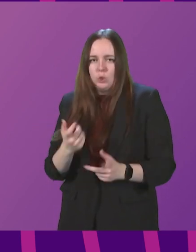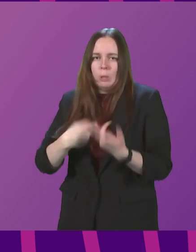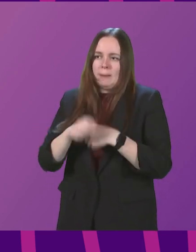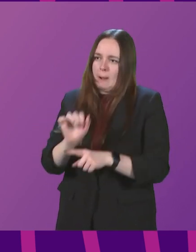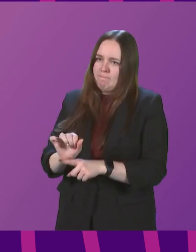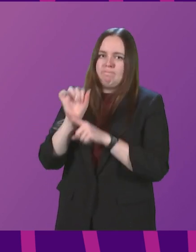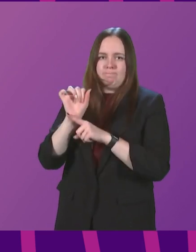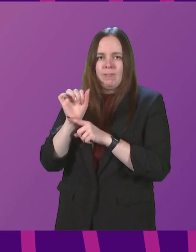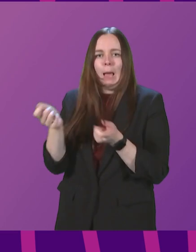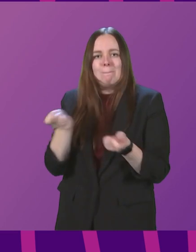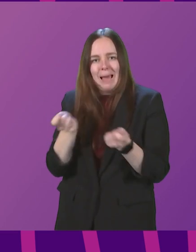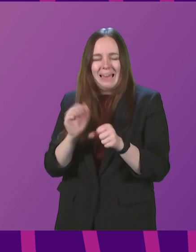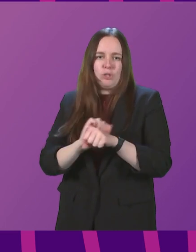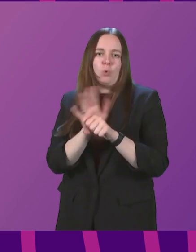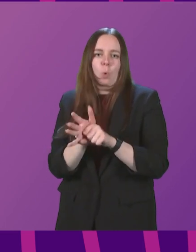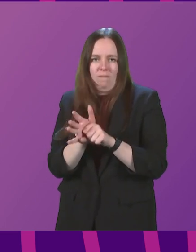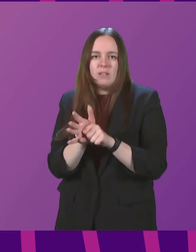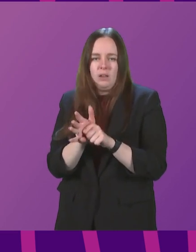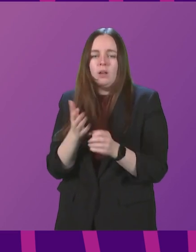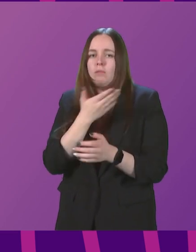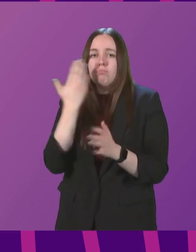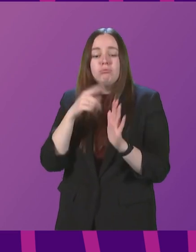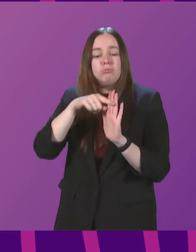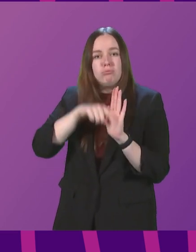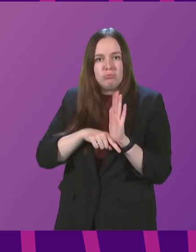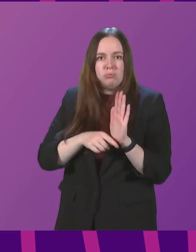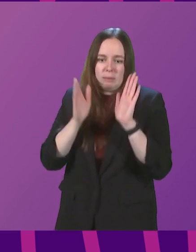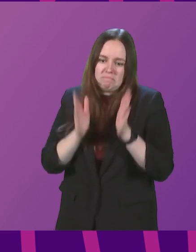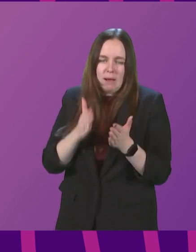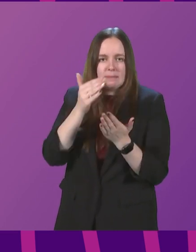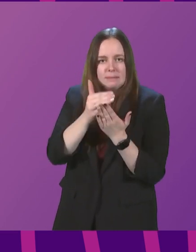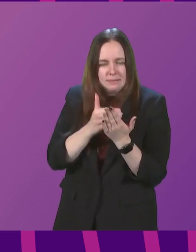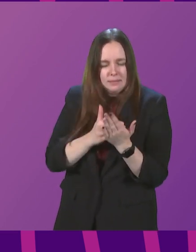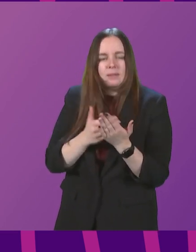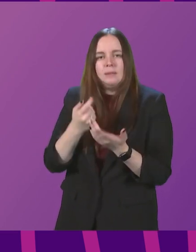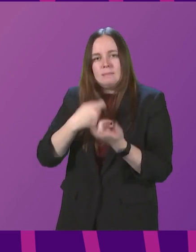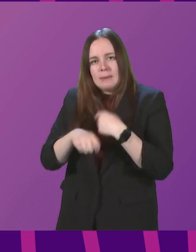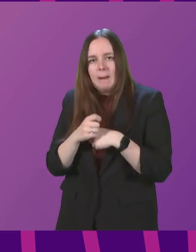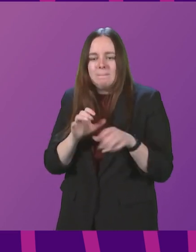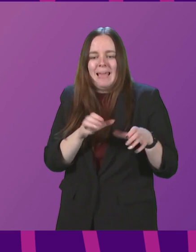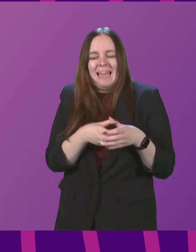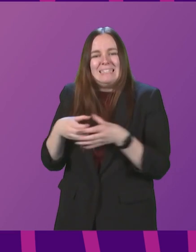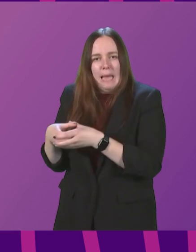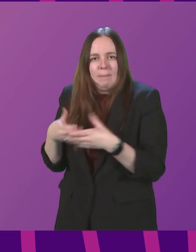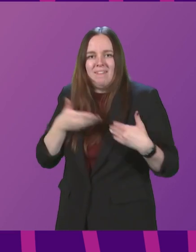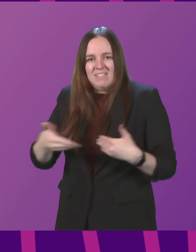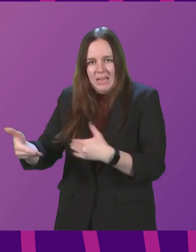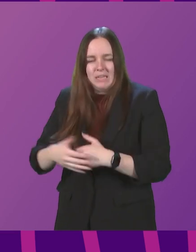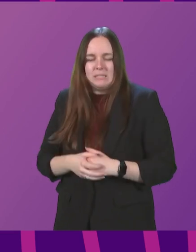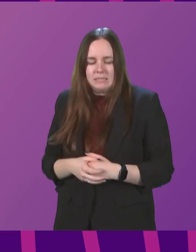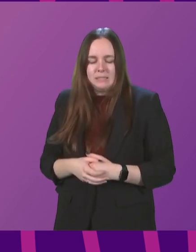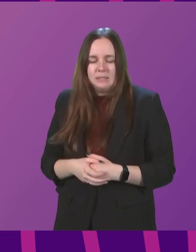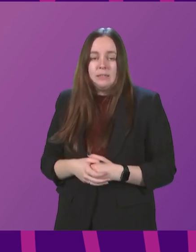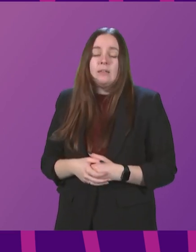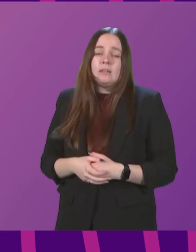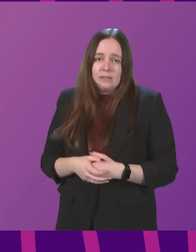and manage this virus in a less restrictive way in future as we do move into an endemic phase. We have, as I have